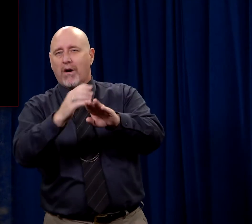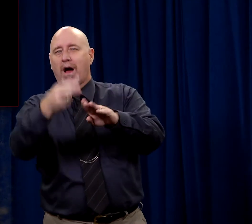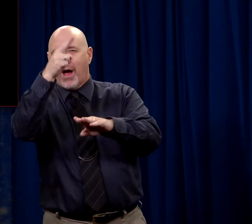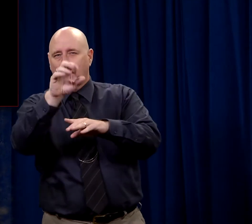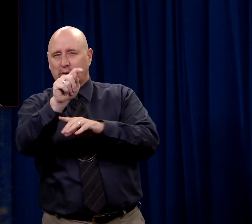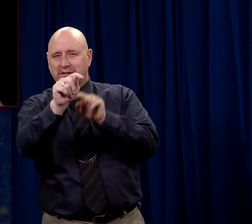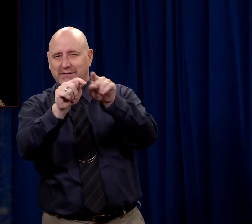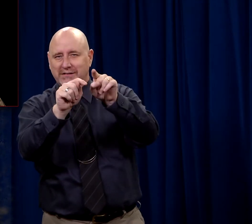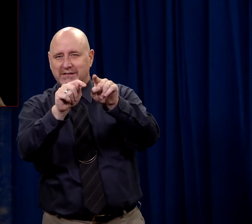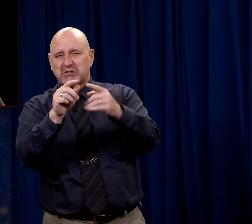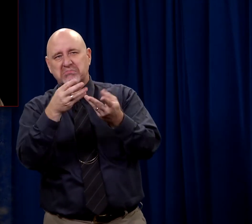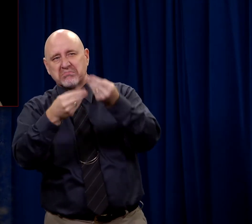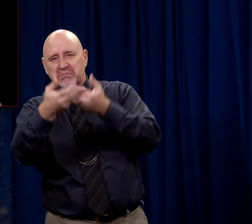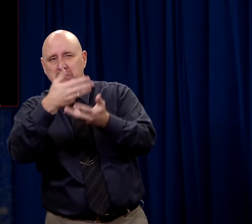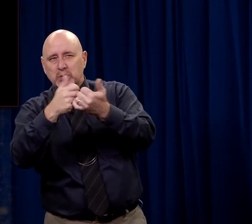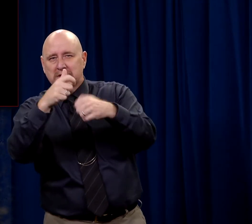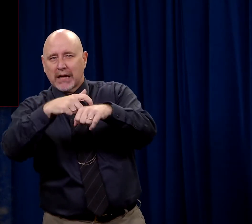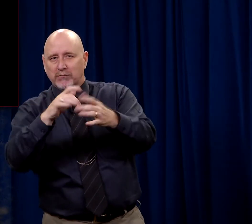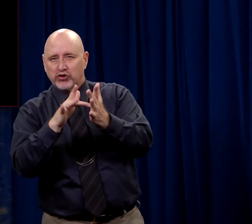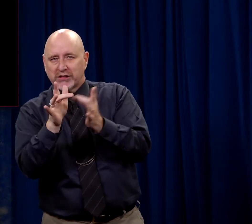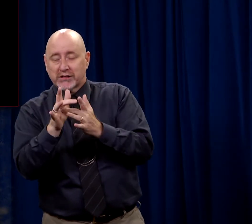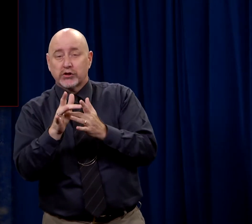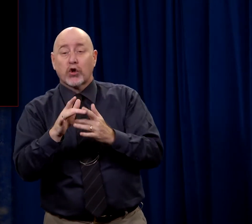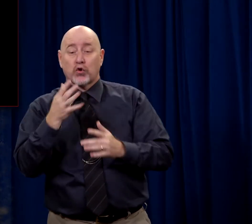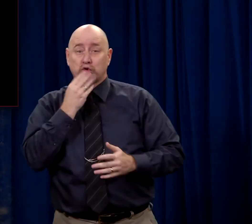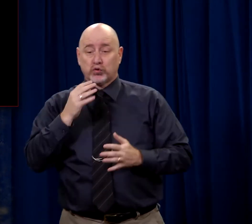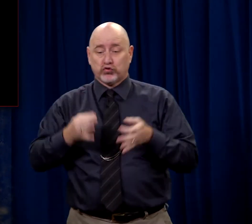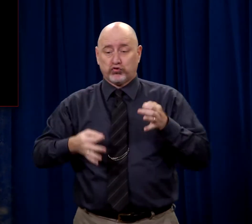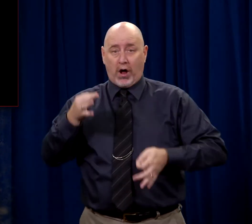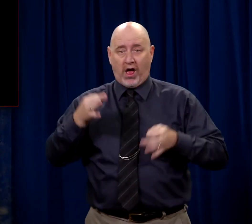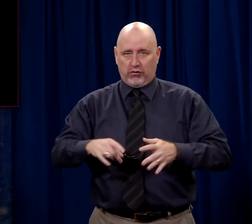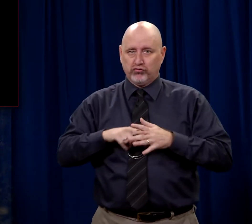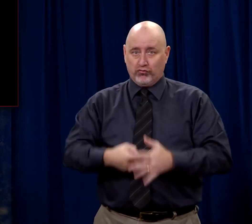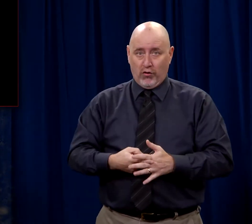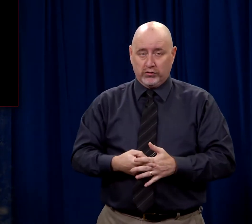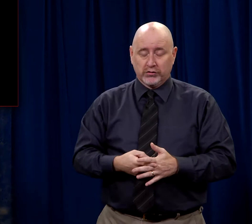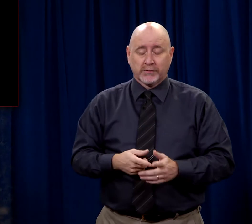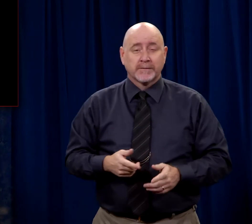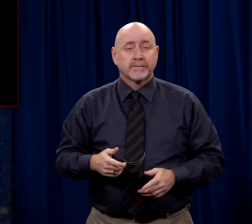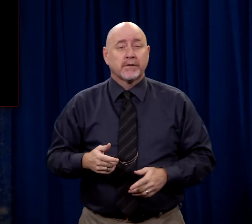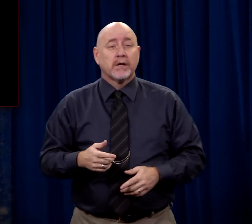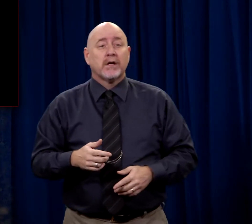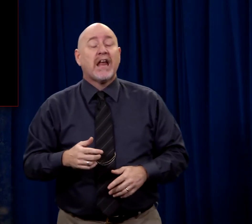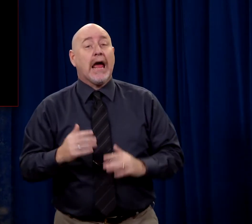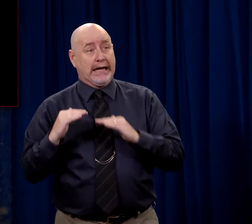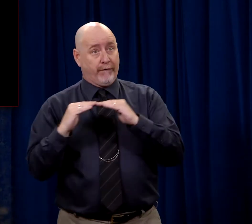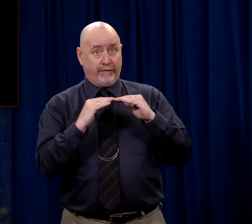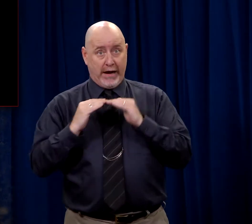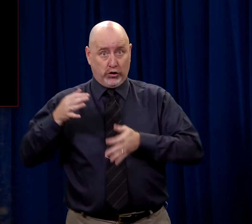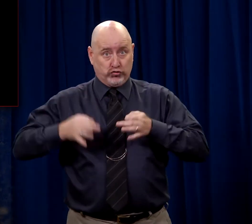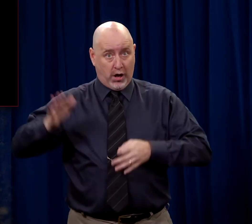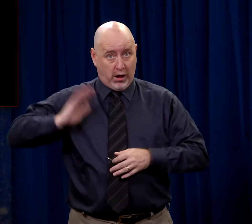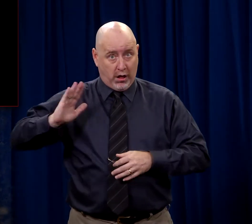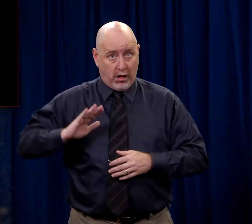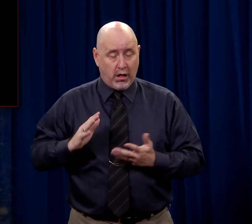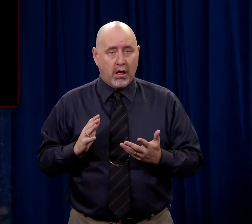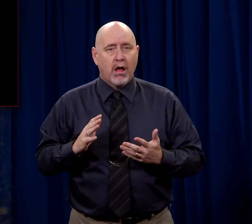And so the trial, the Jewish trial begins. Now in any kind of a reasonable trial, of course,